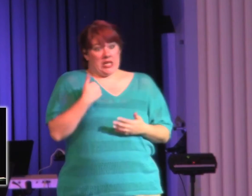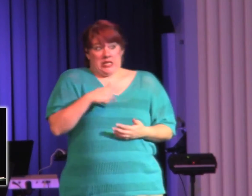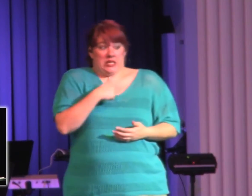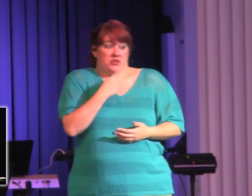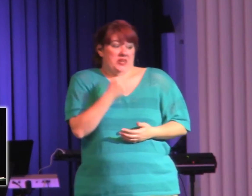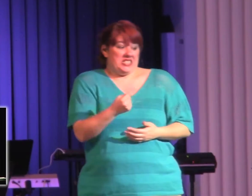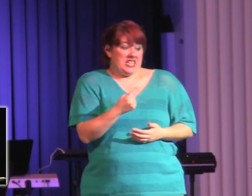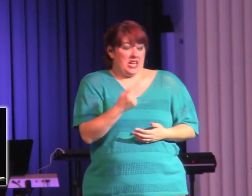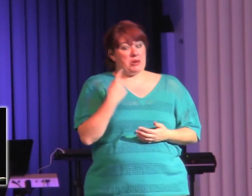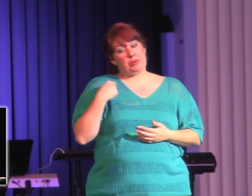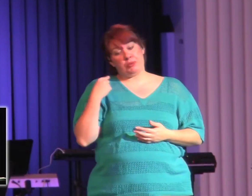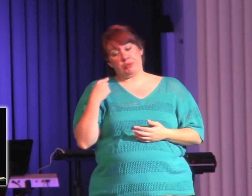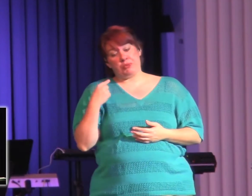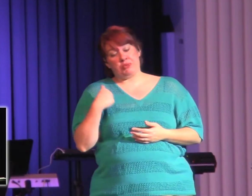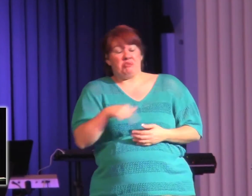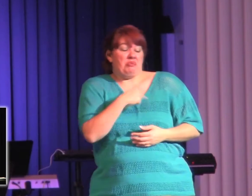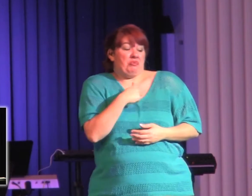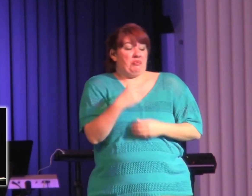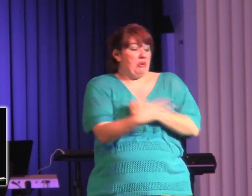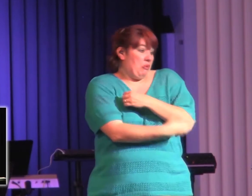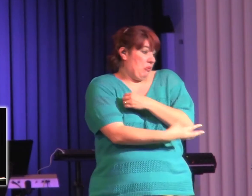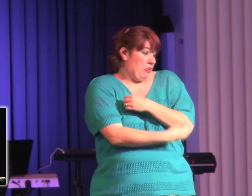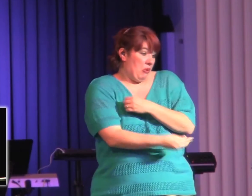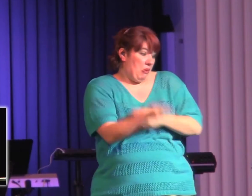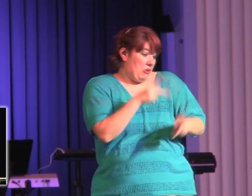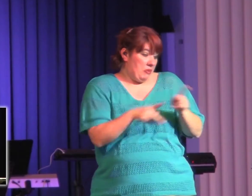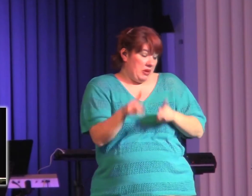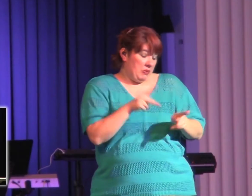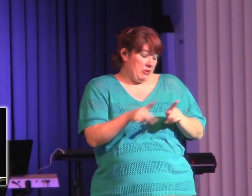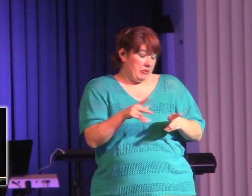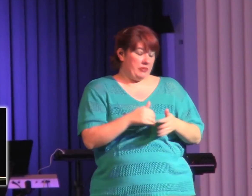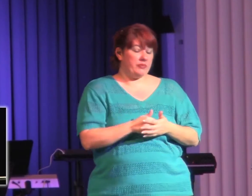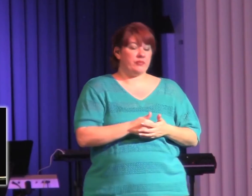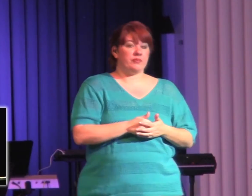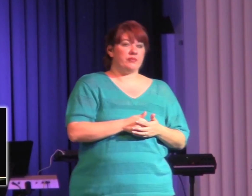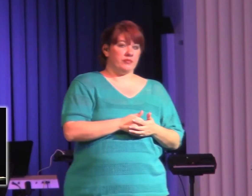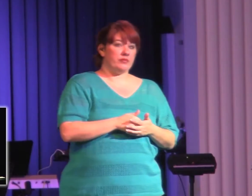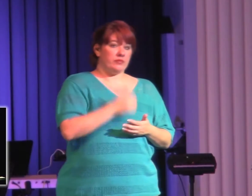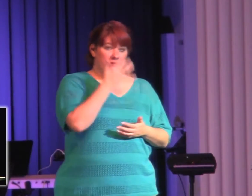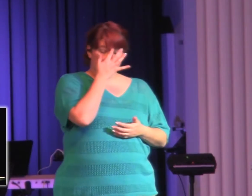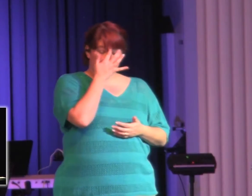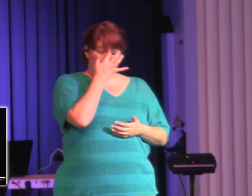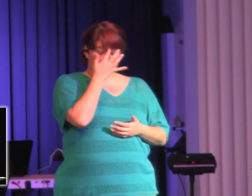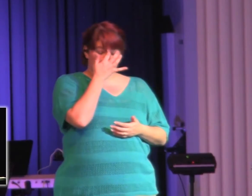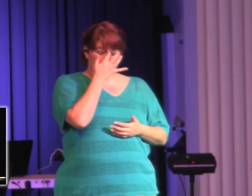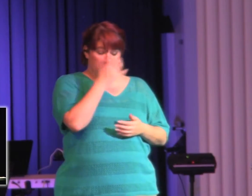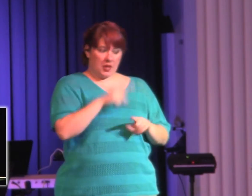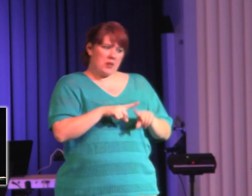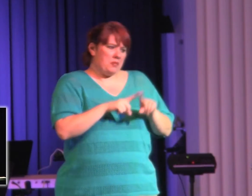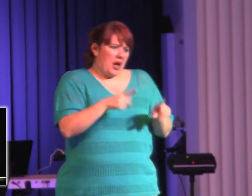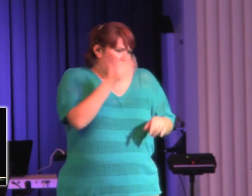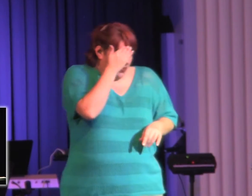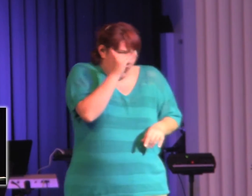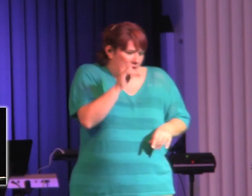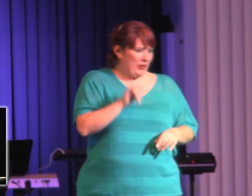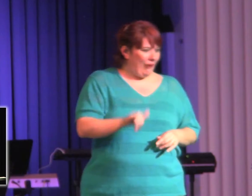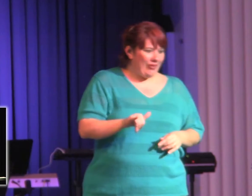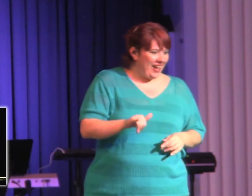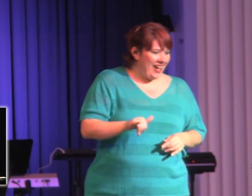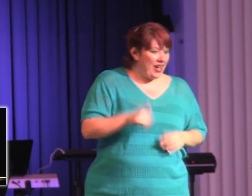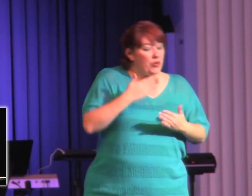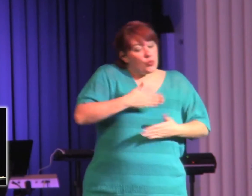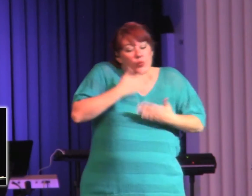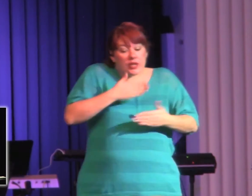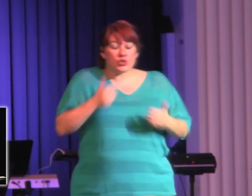said, we were just poor. Okay? We were just poor folks. Okay? We were poor folks, but we didn't know we were poor. We